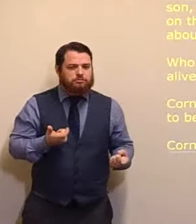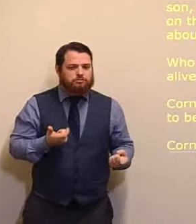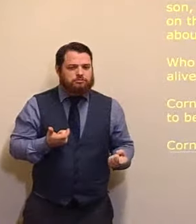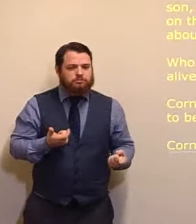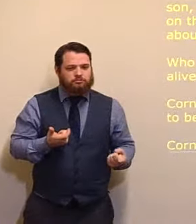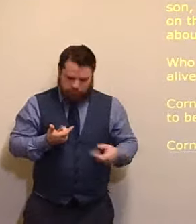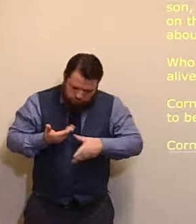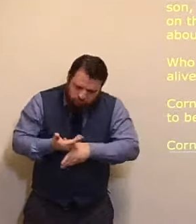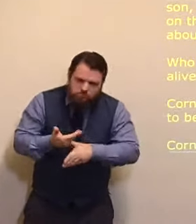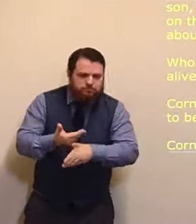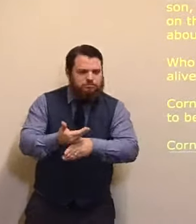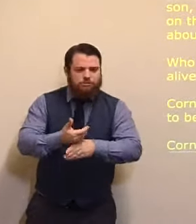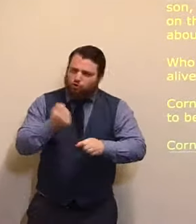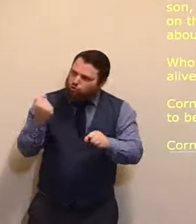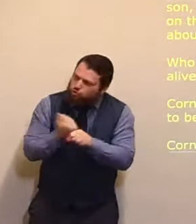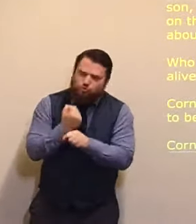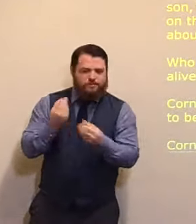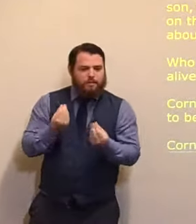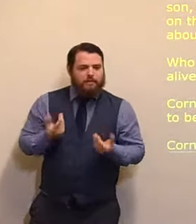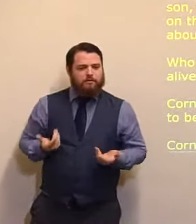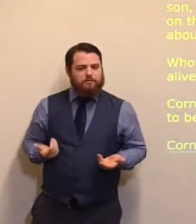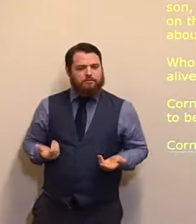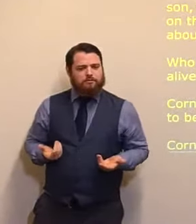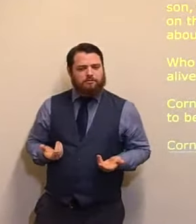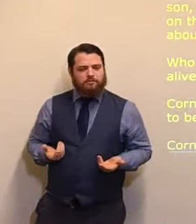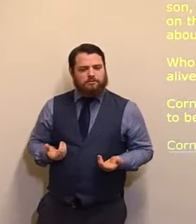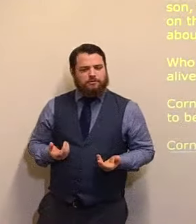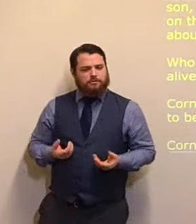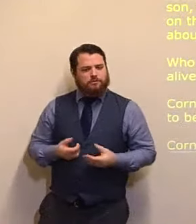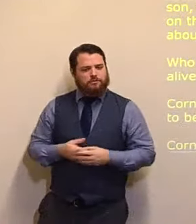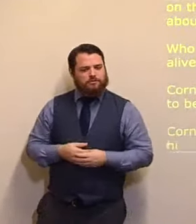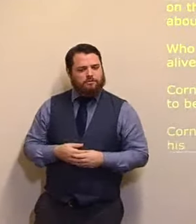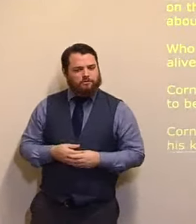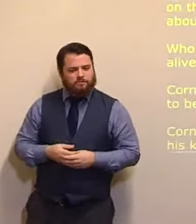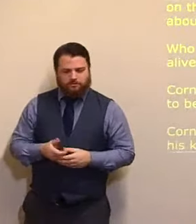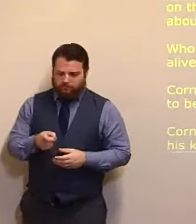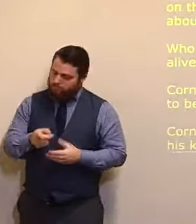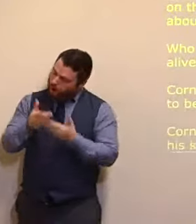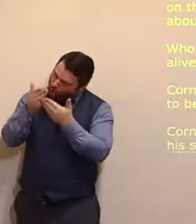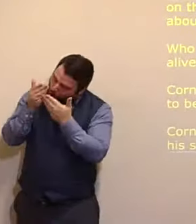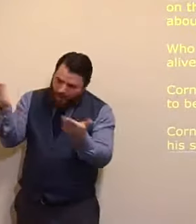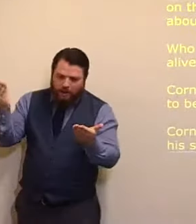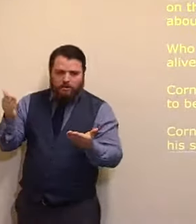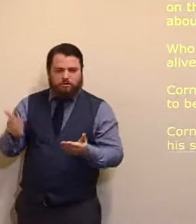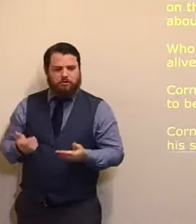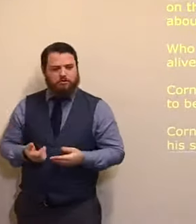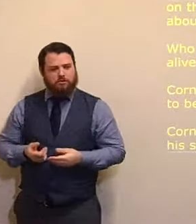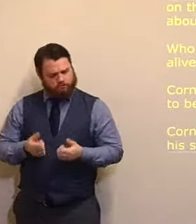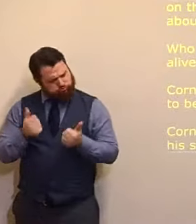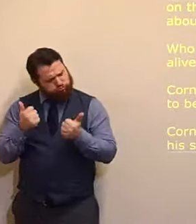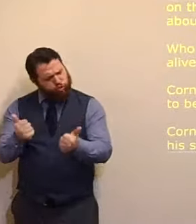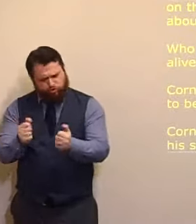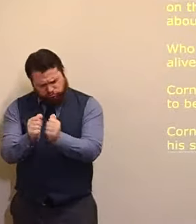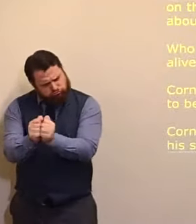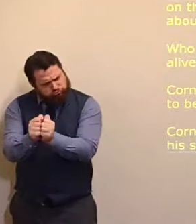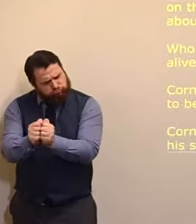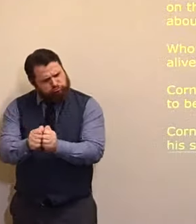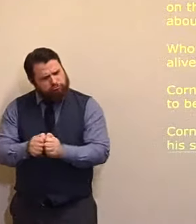And as I said, he was an obedient man. And that's why, in verse 33, immediately,